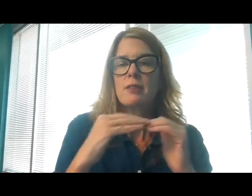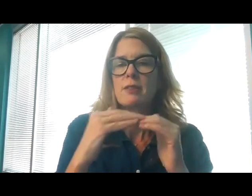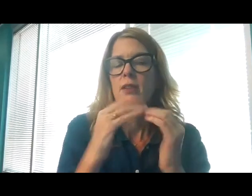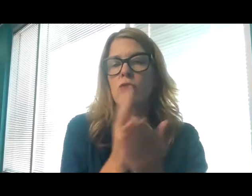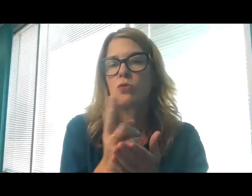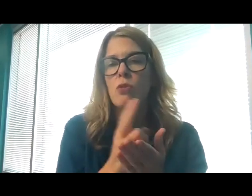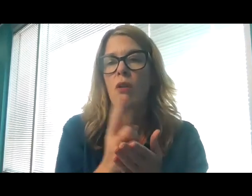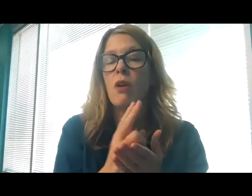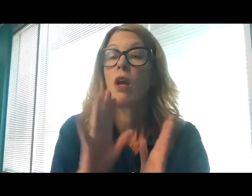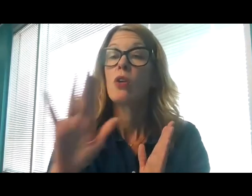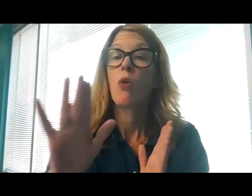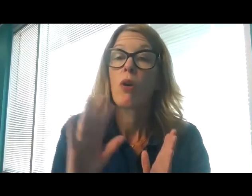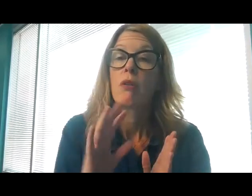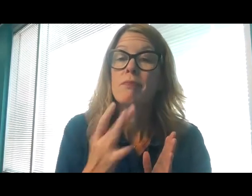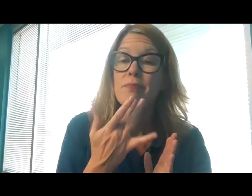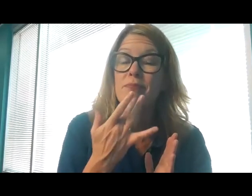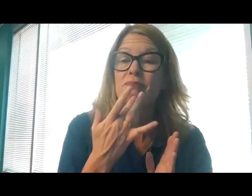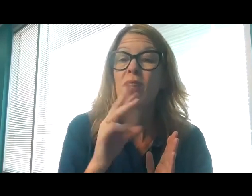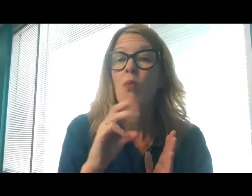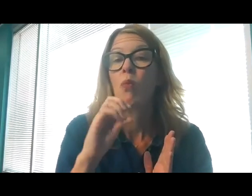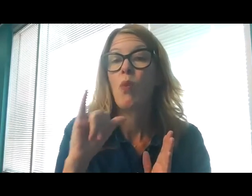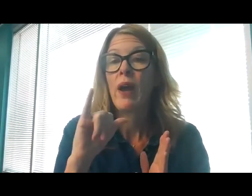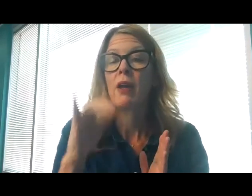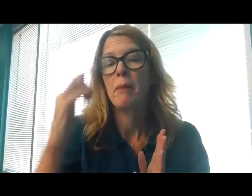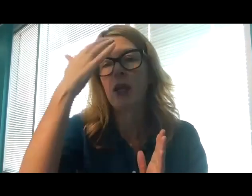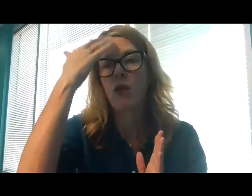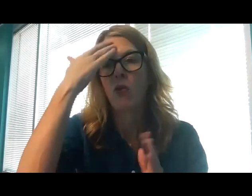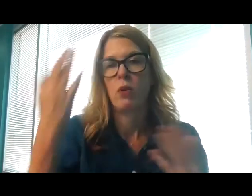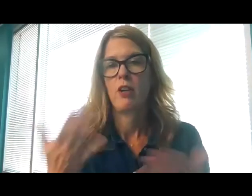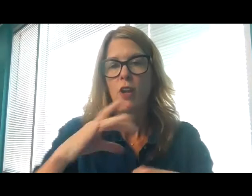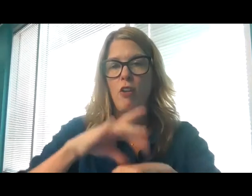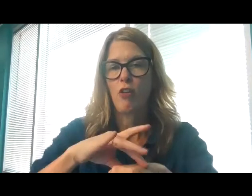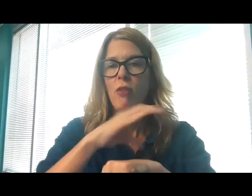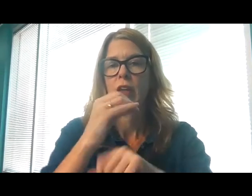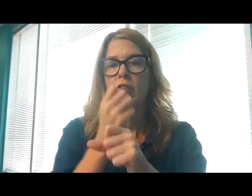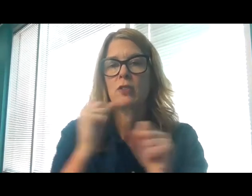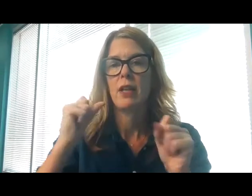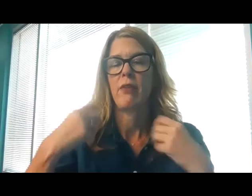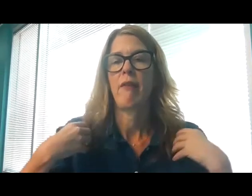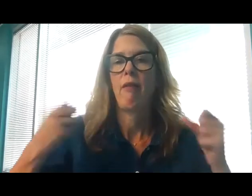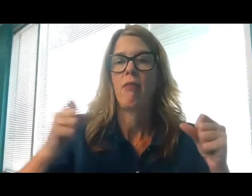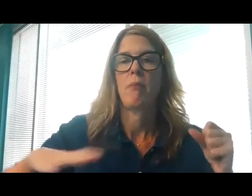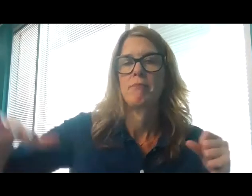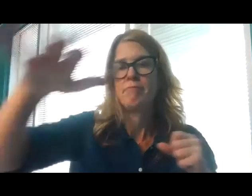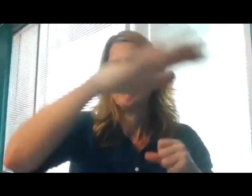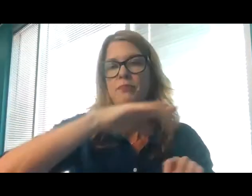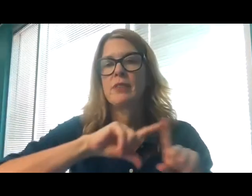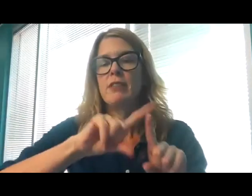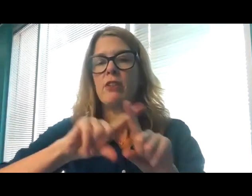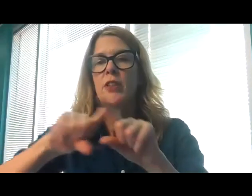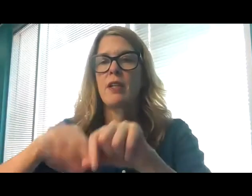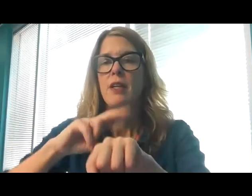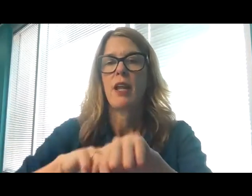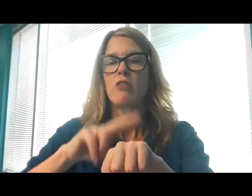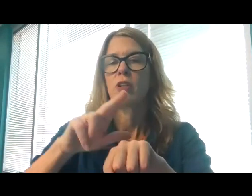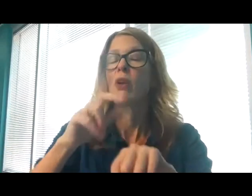Let your way be known upon earth, your saving health among all nations. Let not the needy,